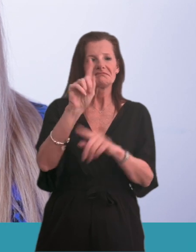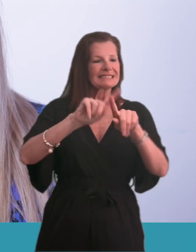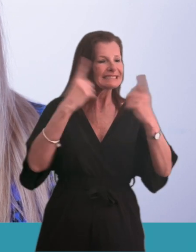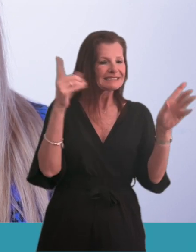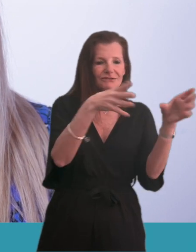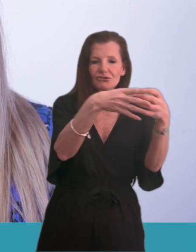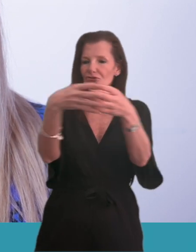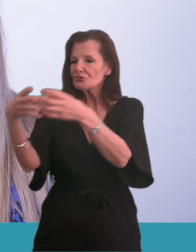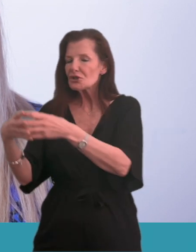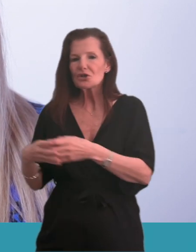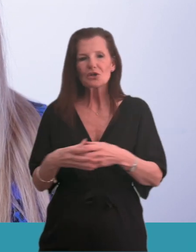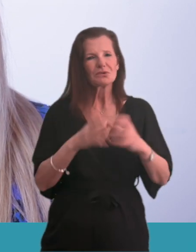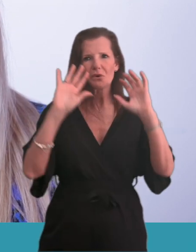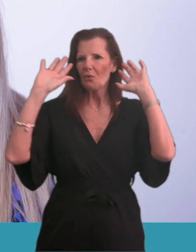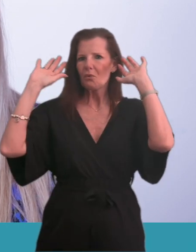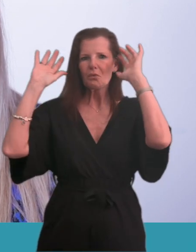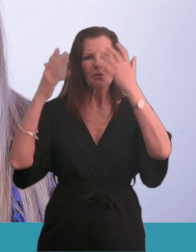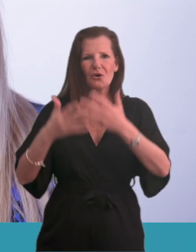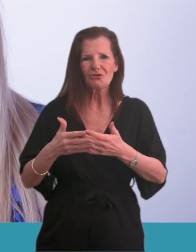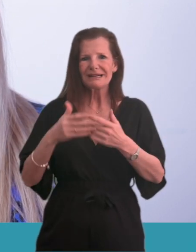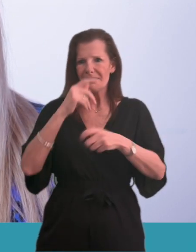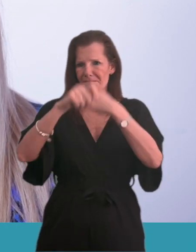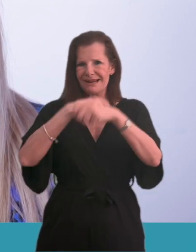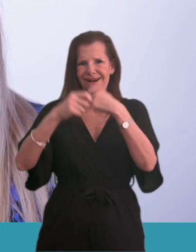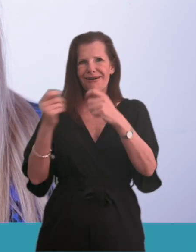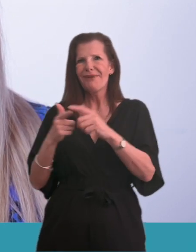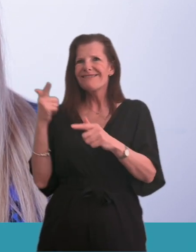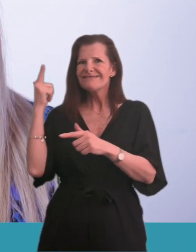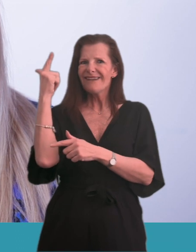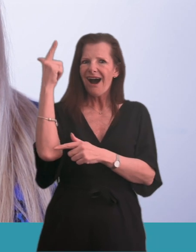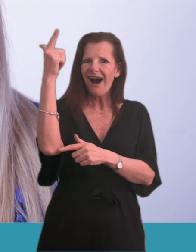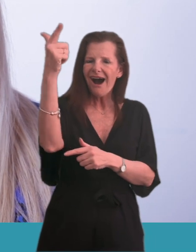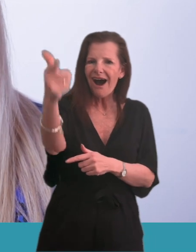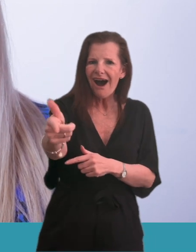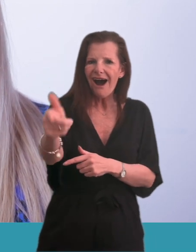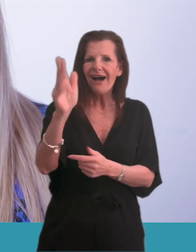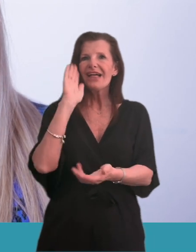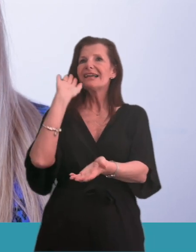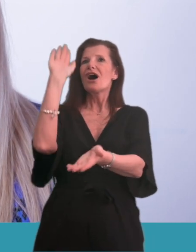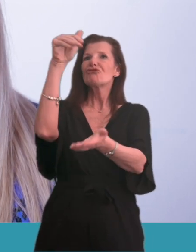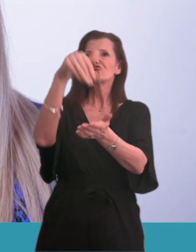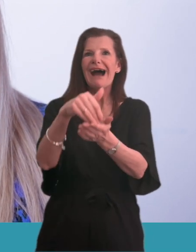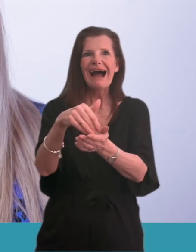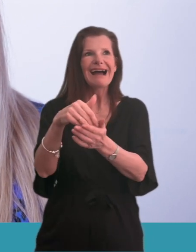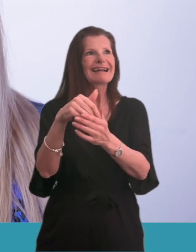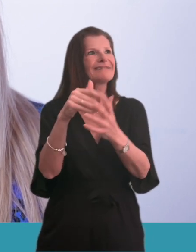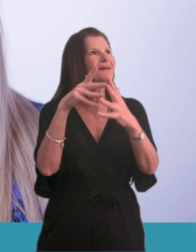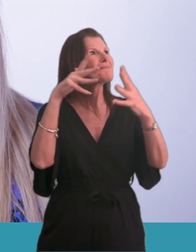different groups we spoke to were worried that services could be further away and that it could be harder to travel to and around the